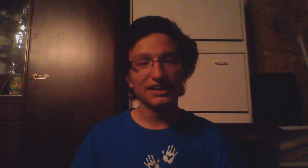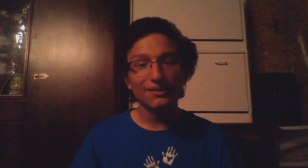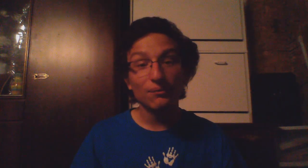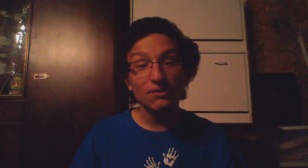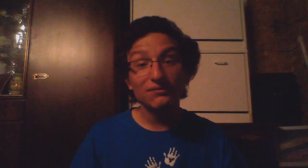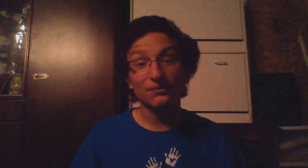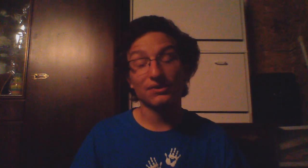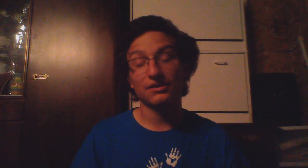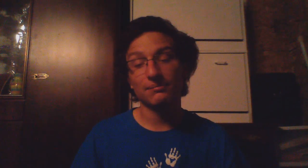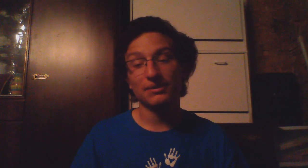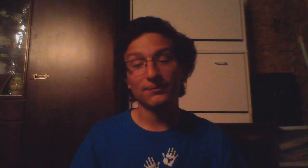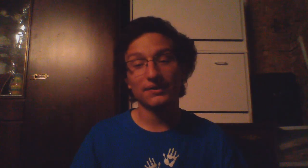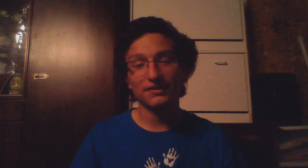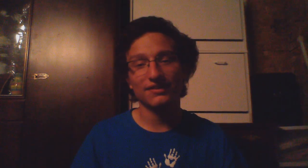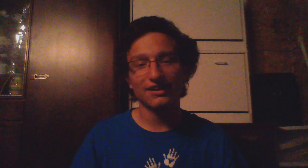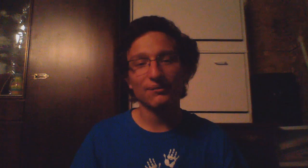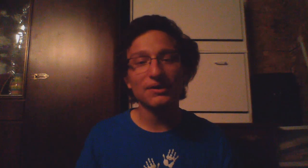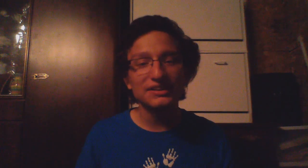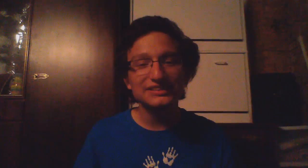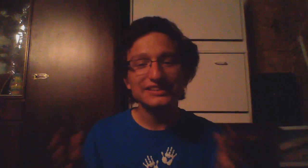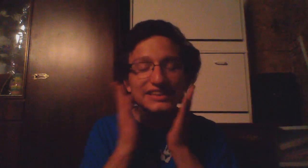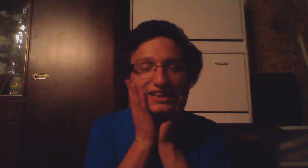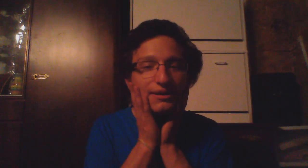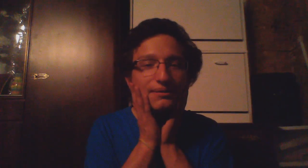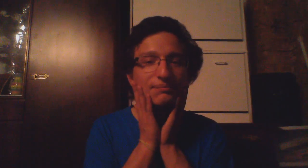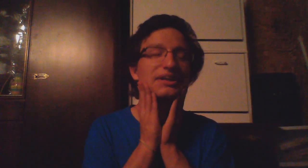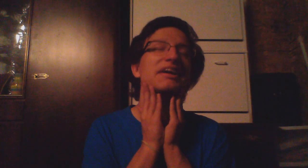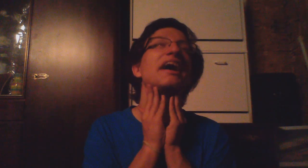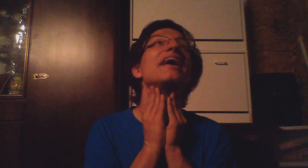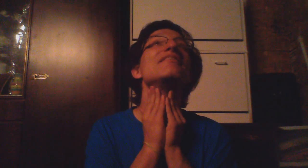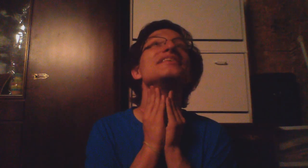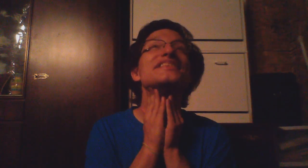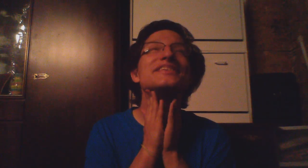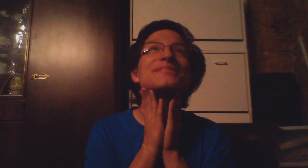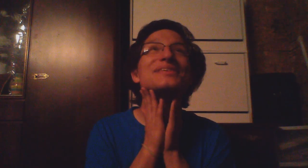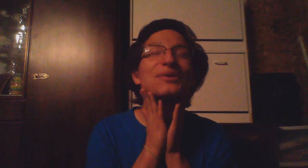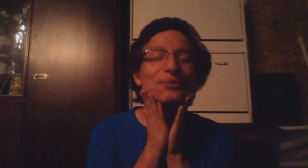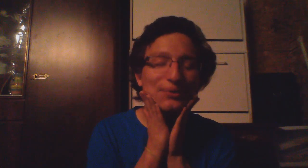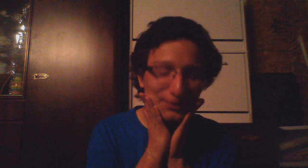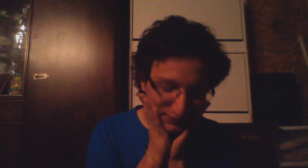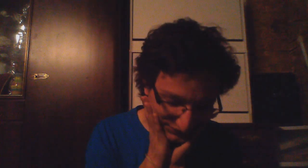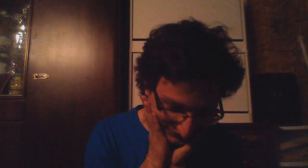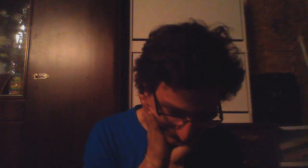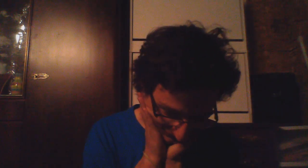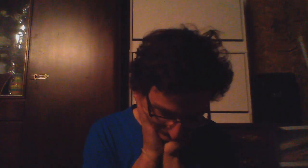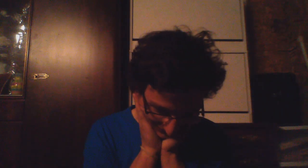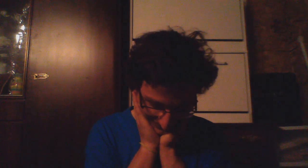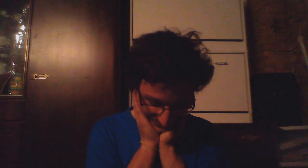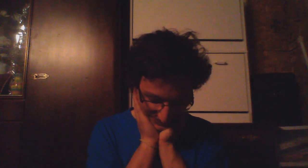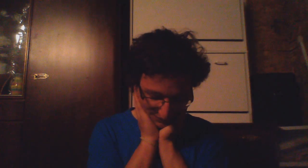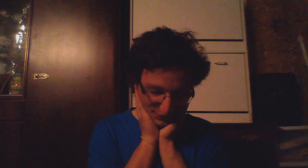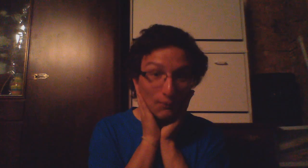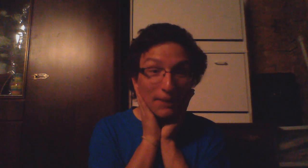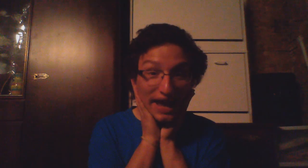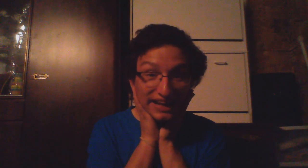can't wait for them I can't I want to see them I haven't seen them in so long I want to see them so badly